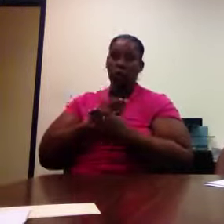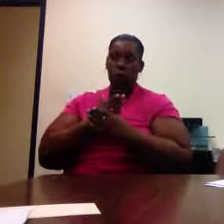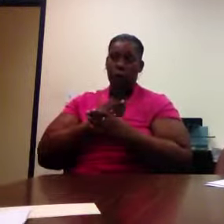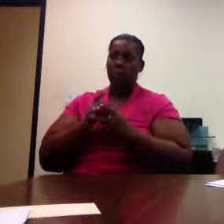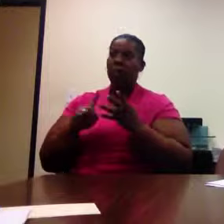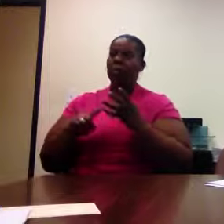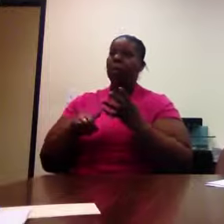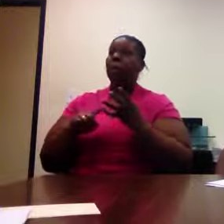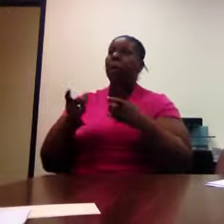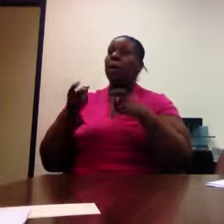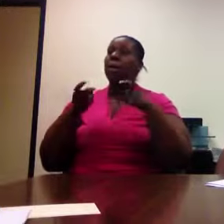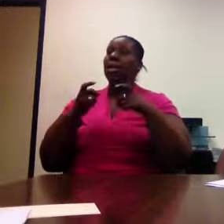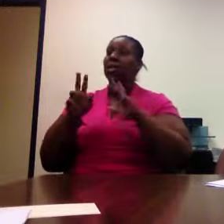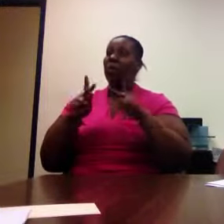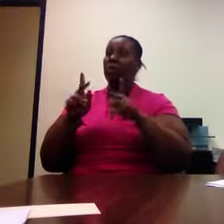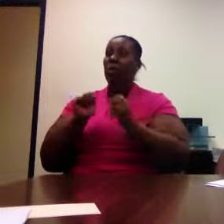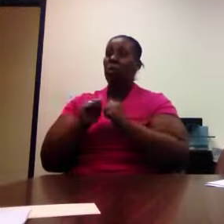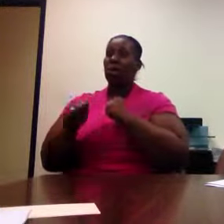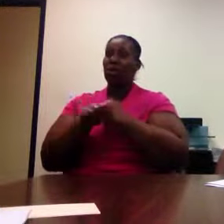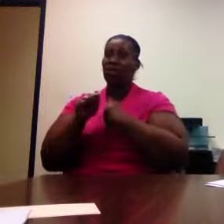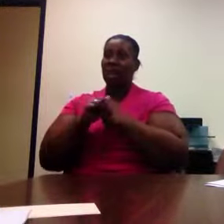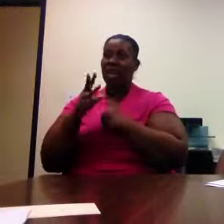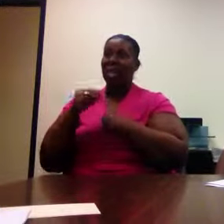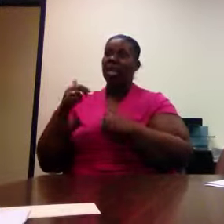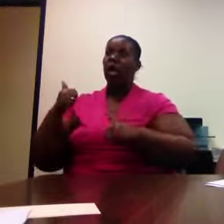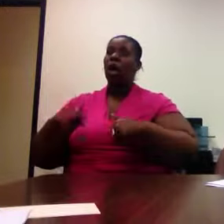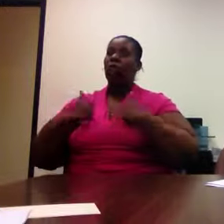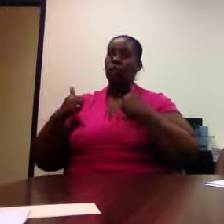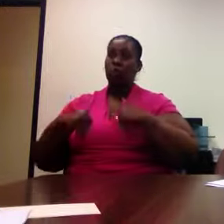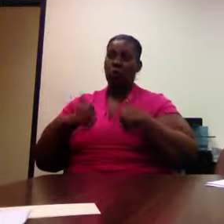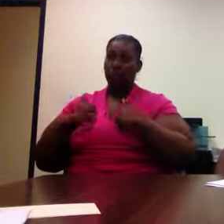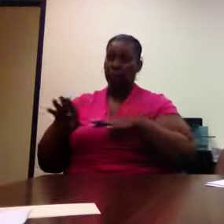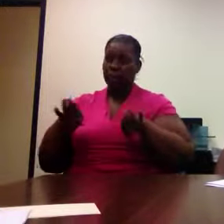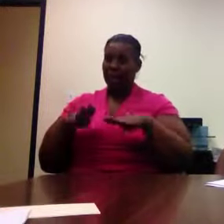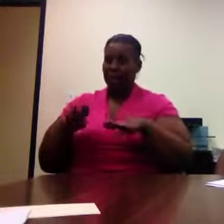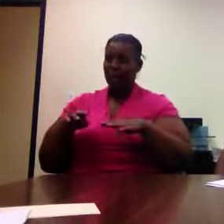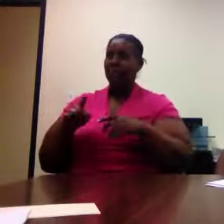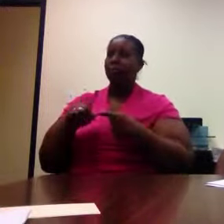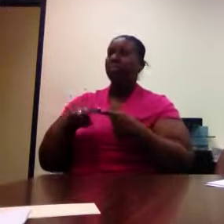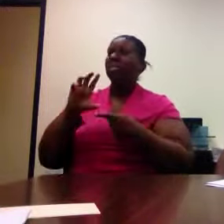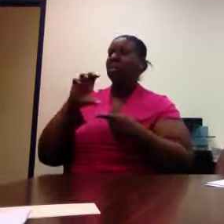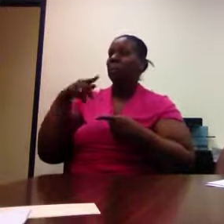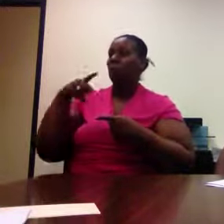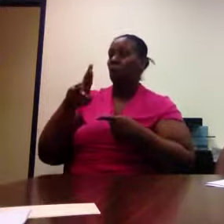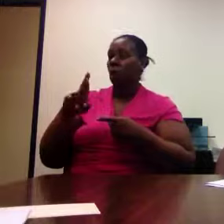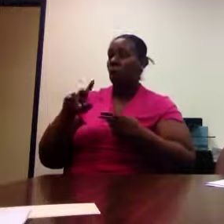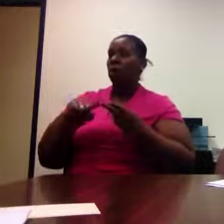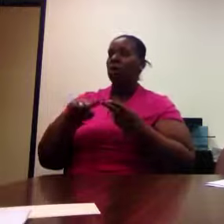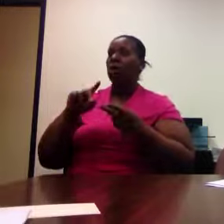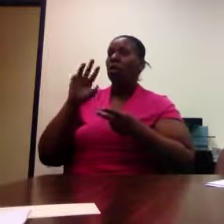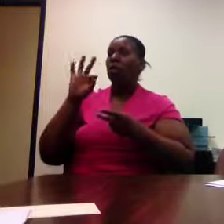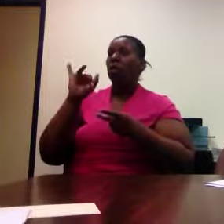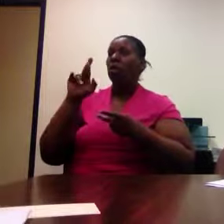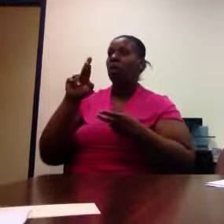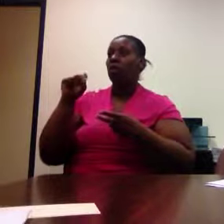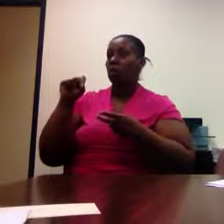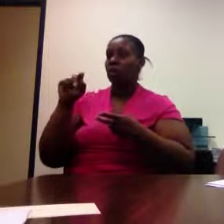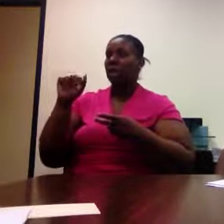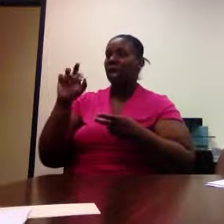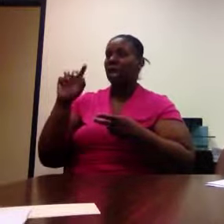individuals with violent and aggressive behaviors, CPR, first aid, blood-borne pathogens or infectious